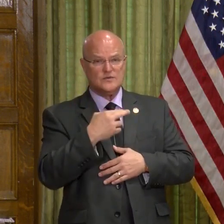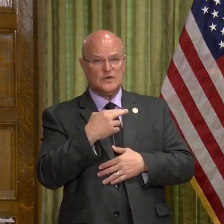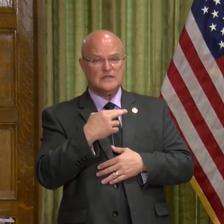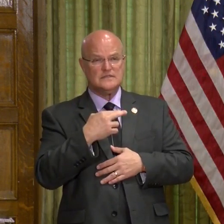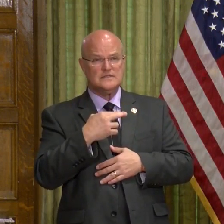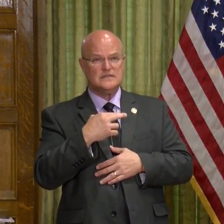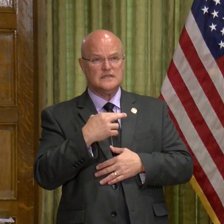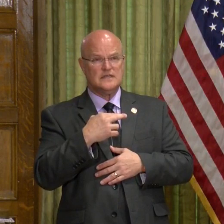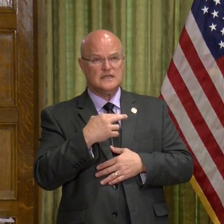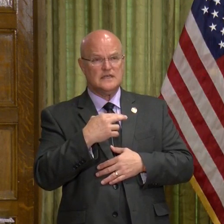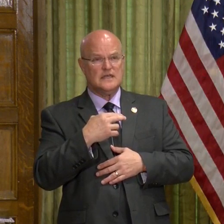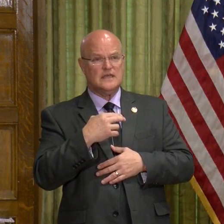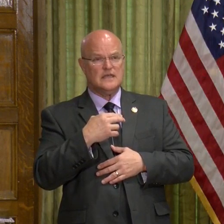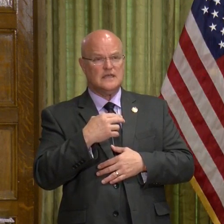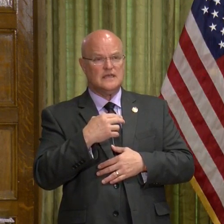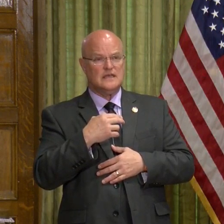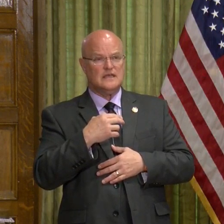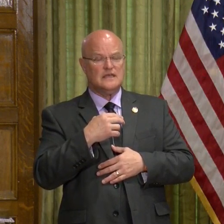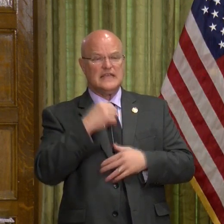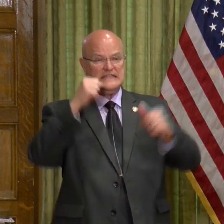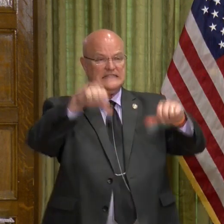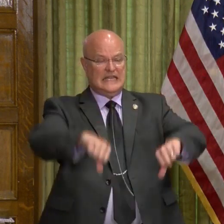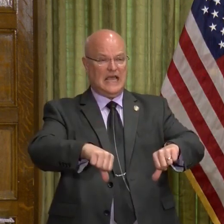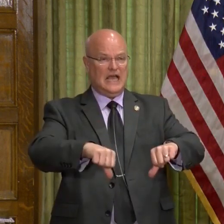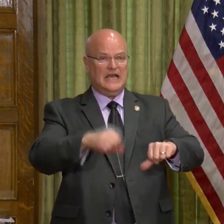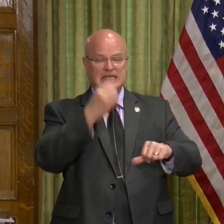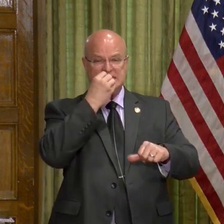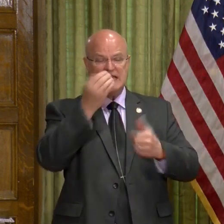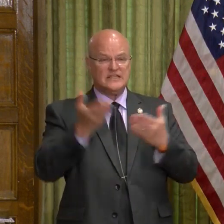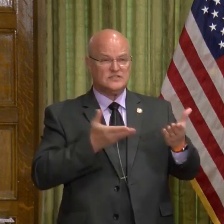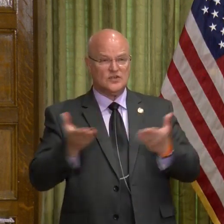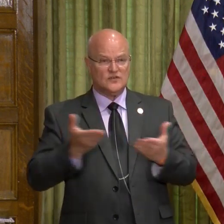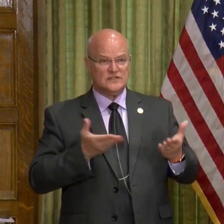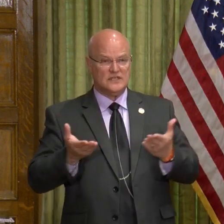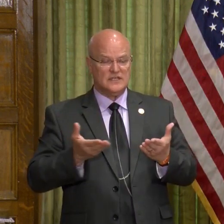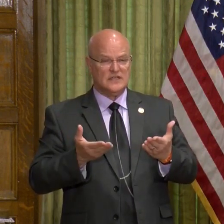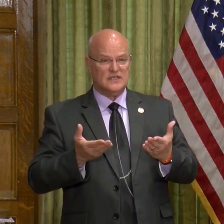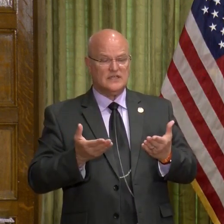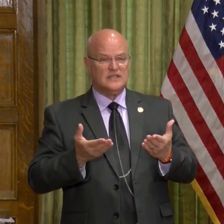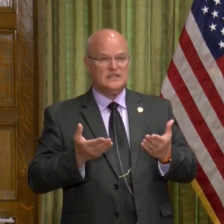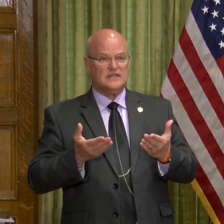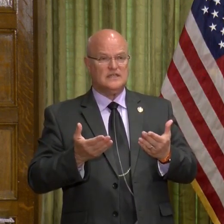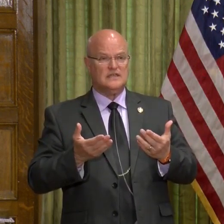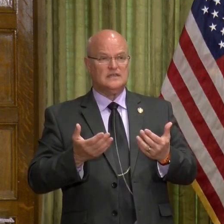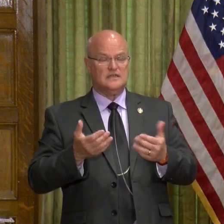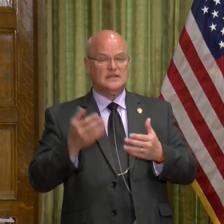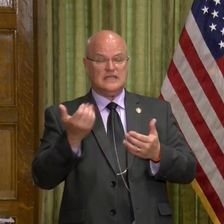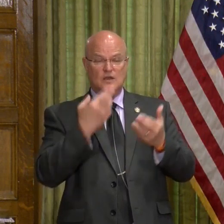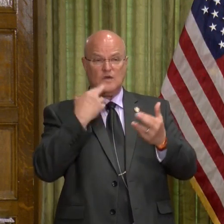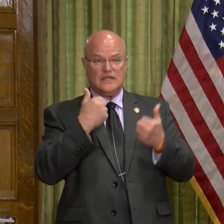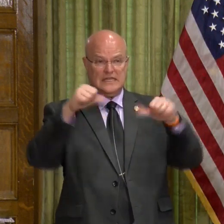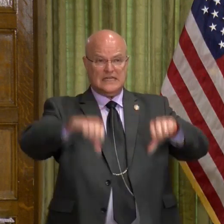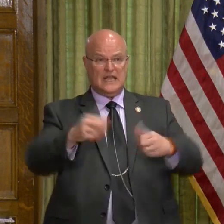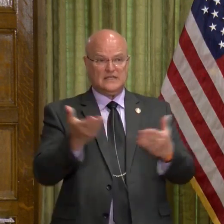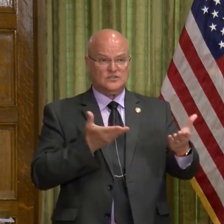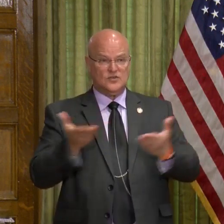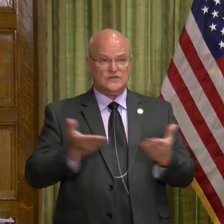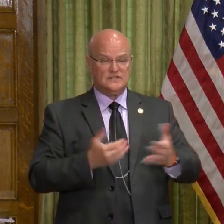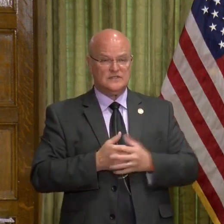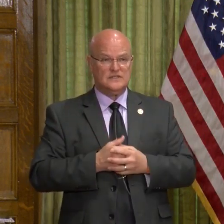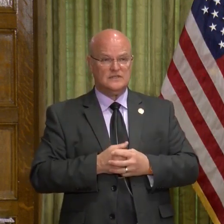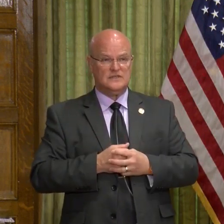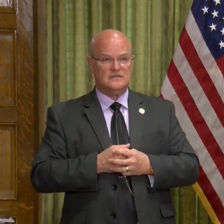deny dining service? Are there any conditions in which a restaurant can deny dining service?